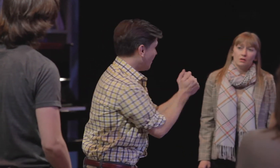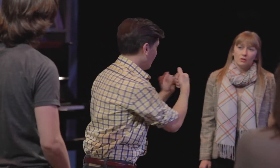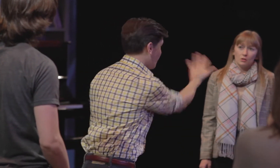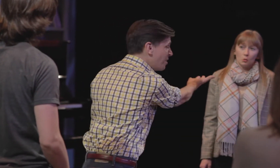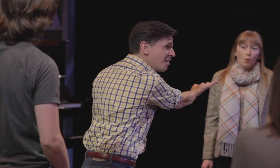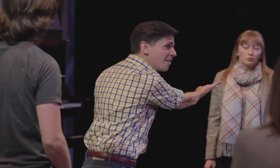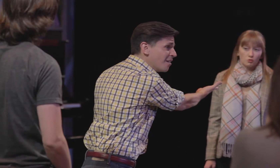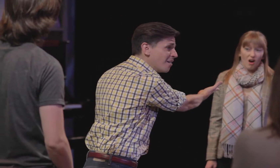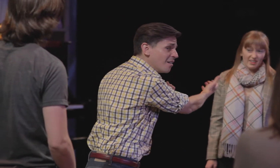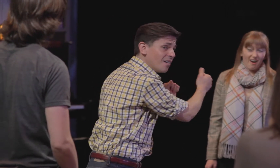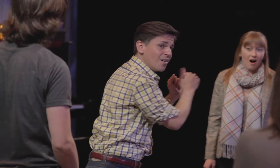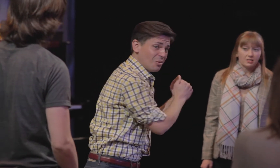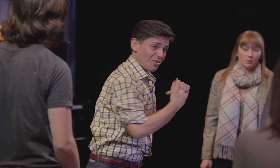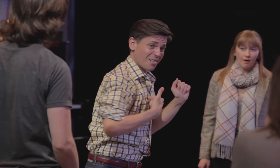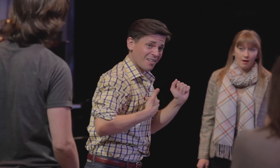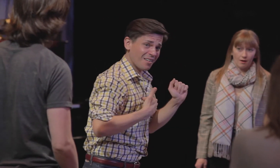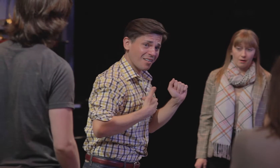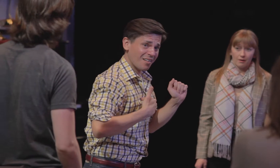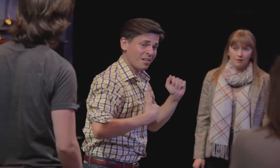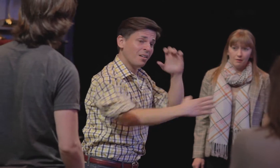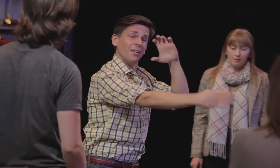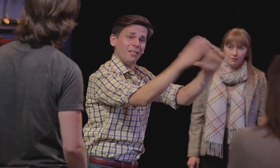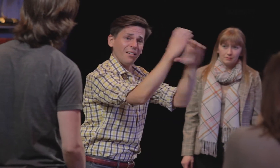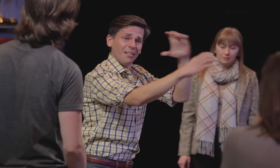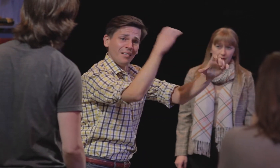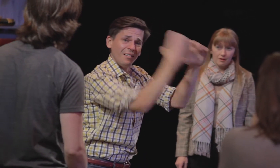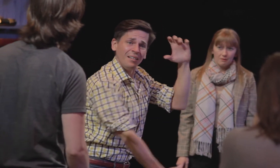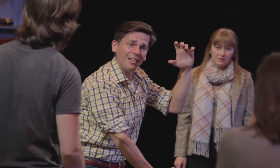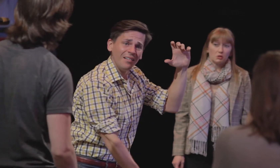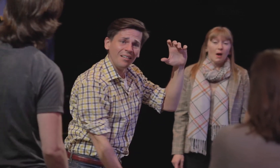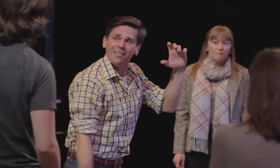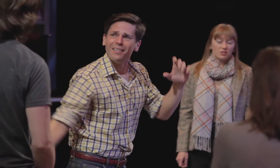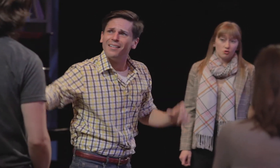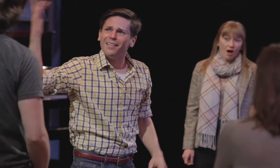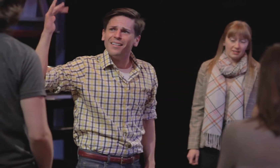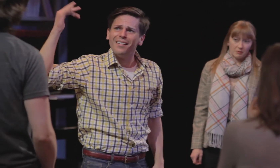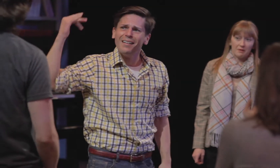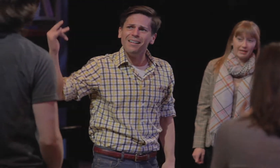You all tried harder with her than you ever tried with me.